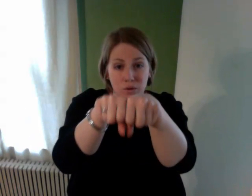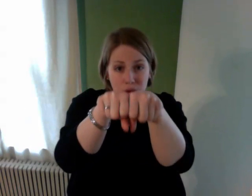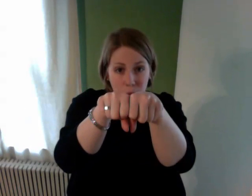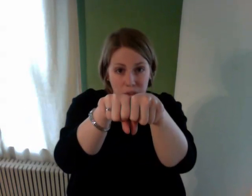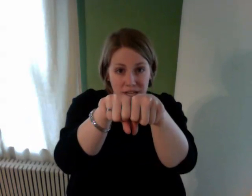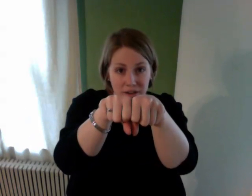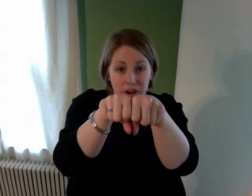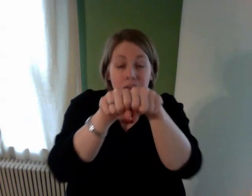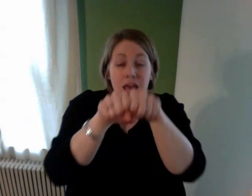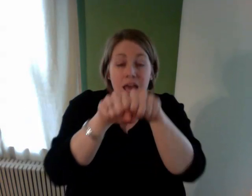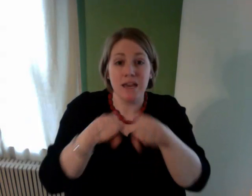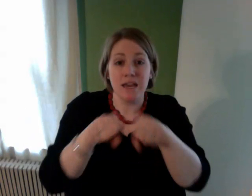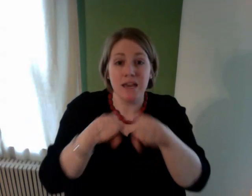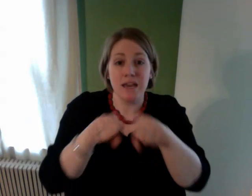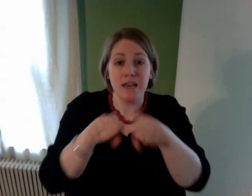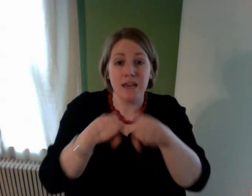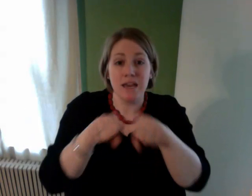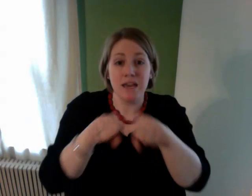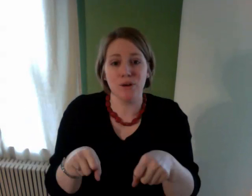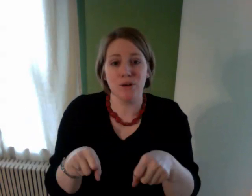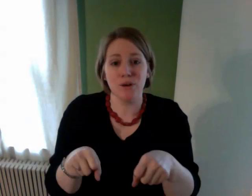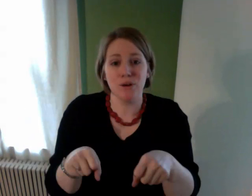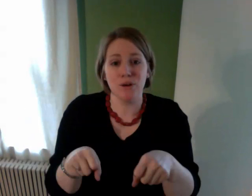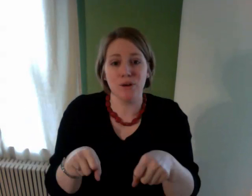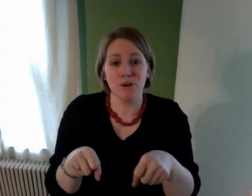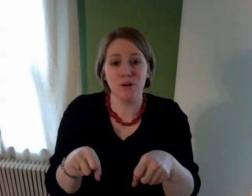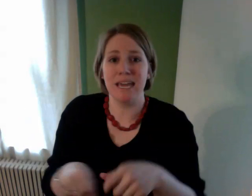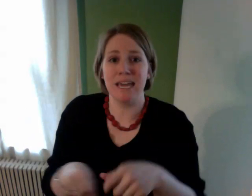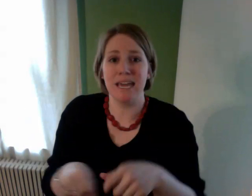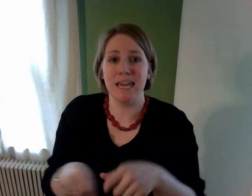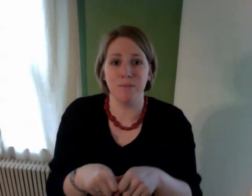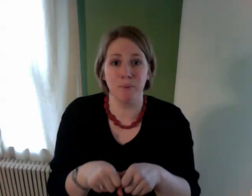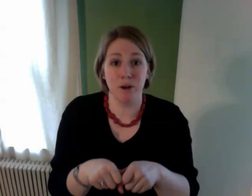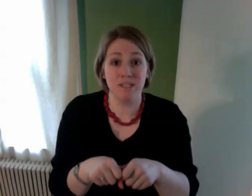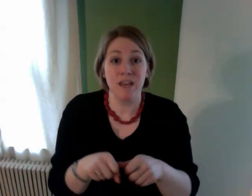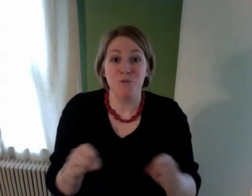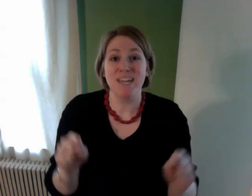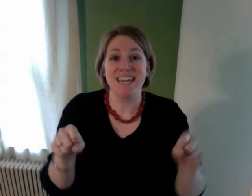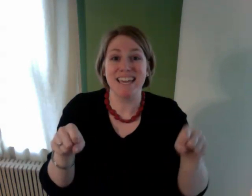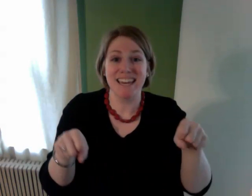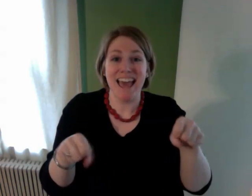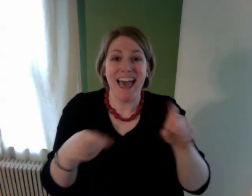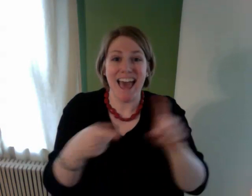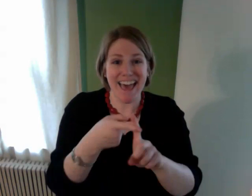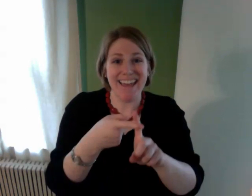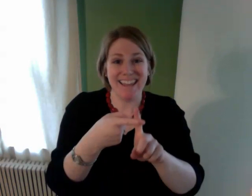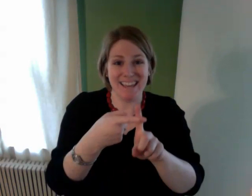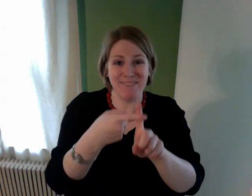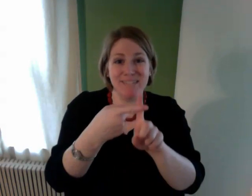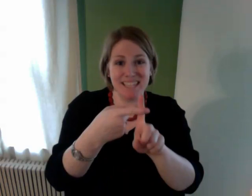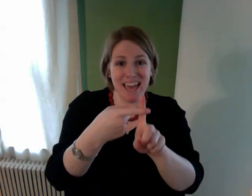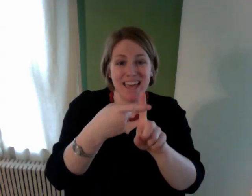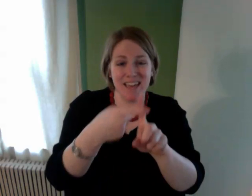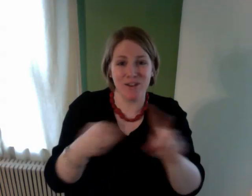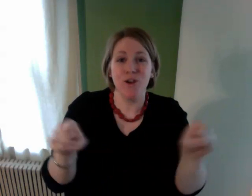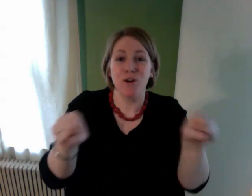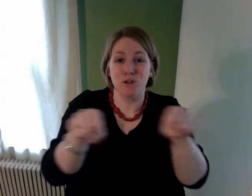the whole together numbers are made of parts we can add them together or